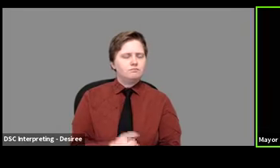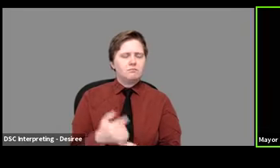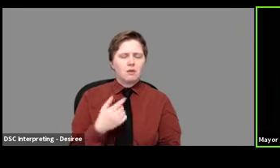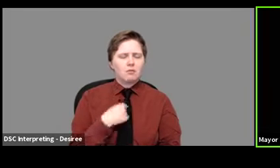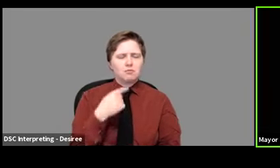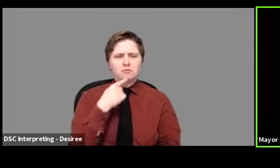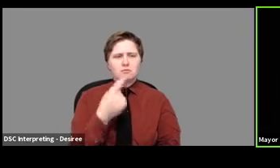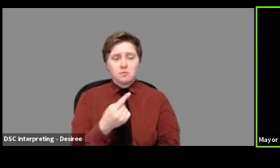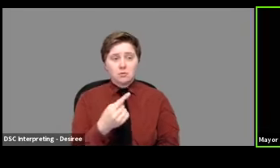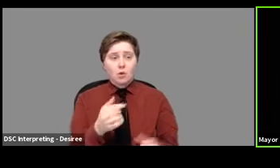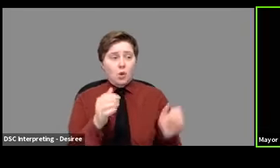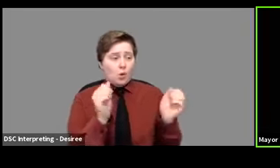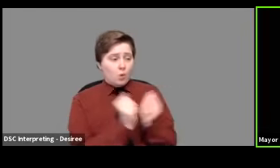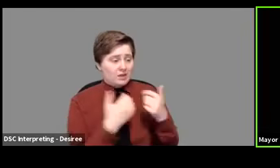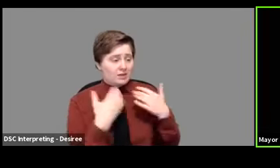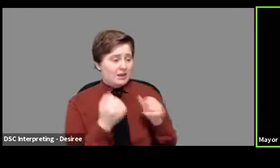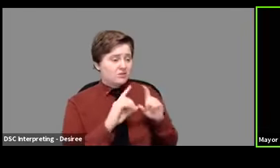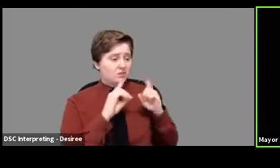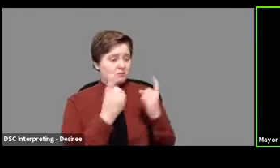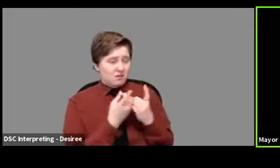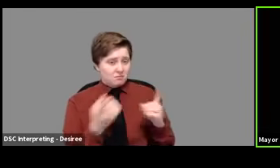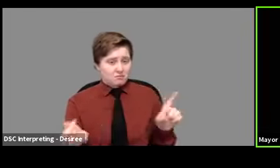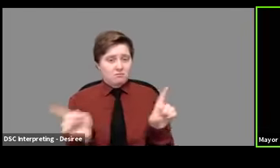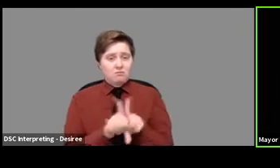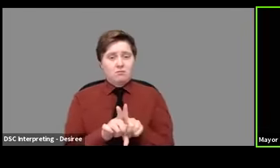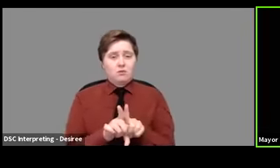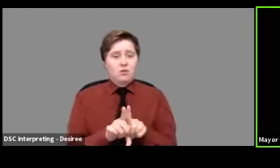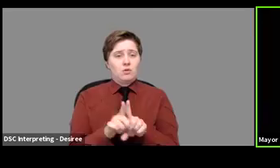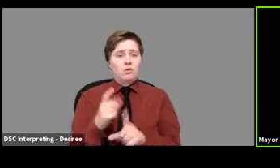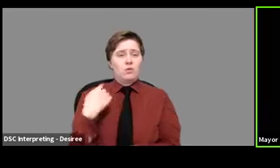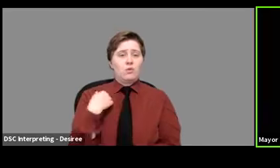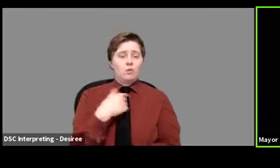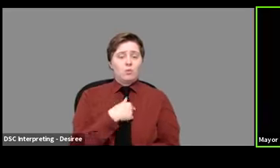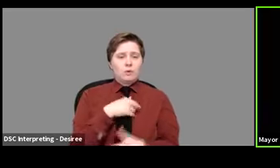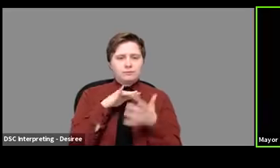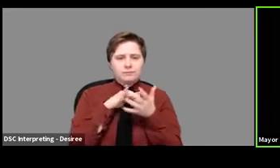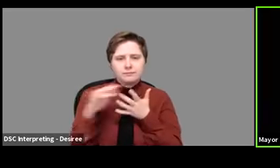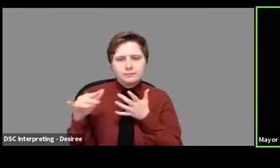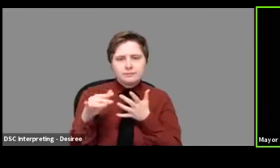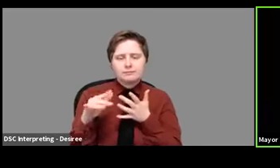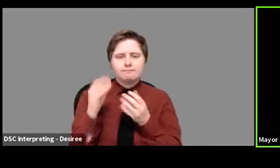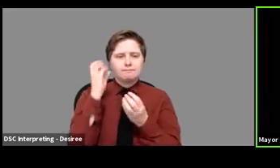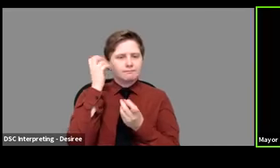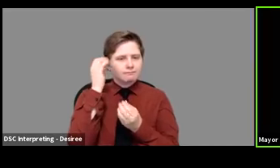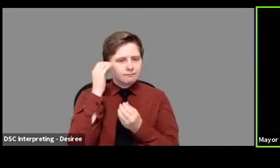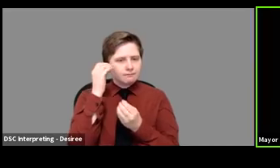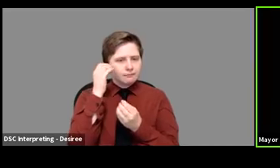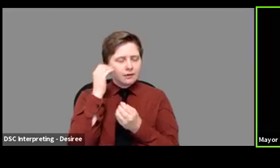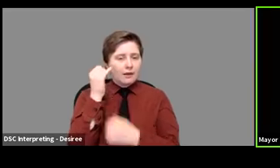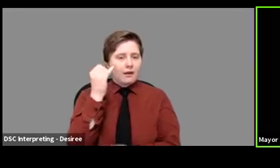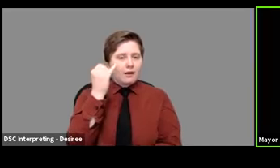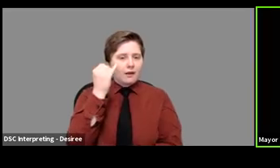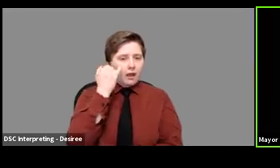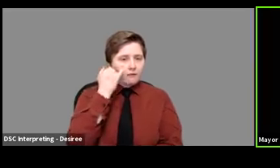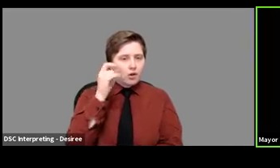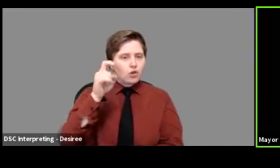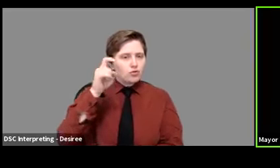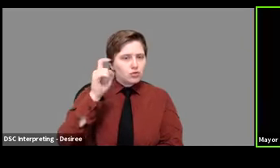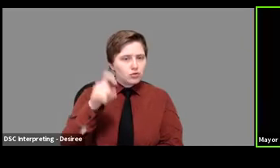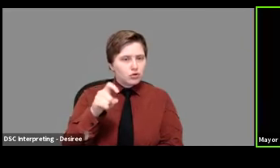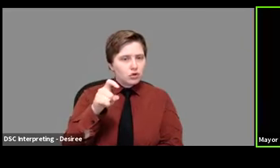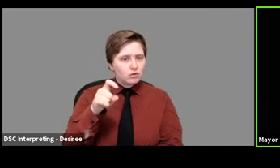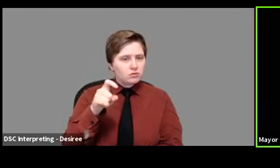along with the health department, uh, that we are studying and considering whether there should be,